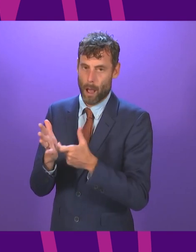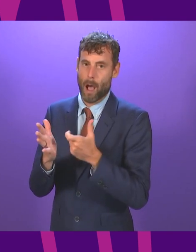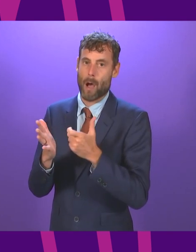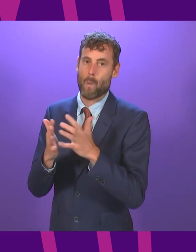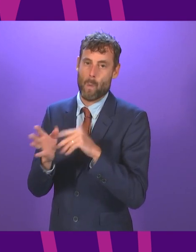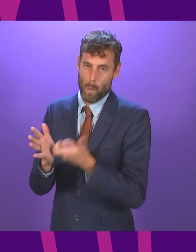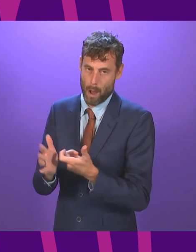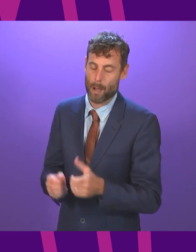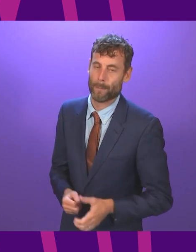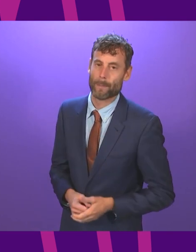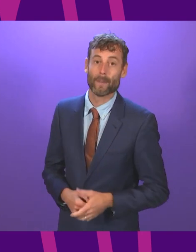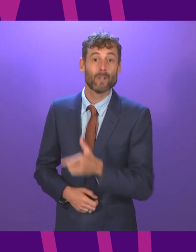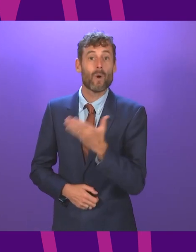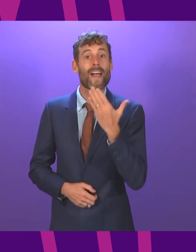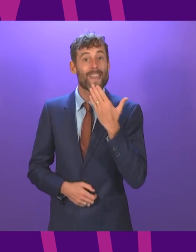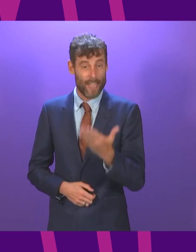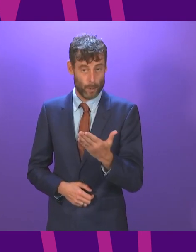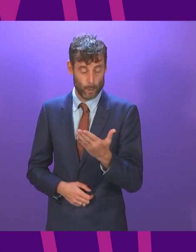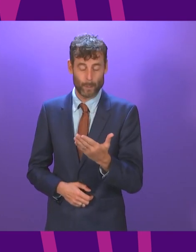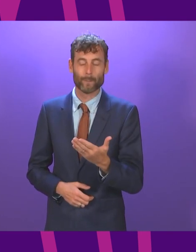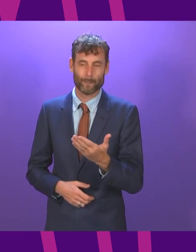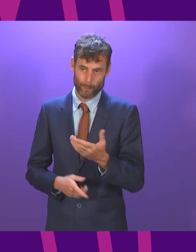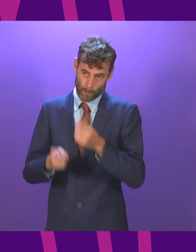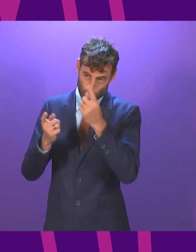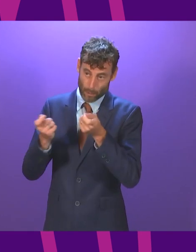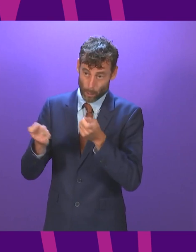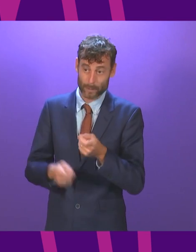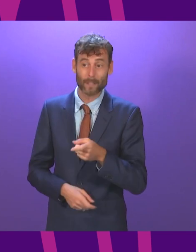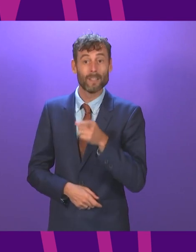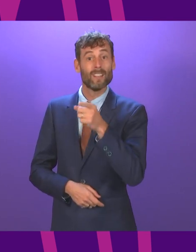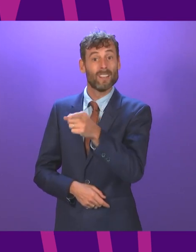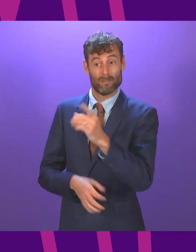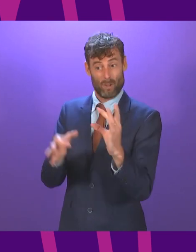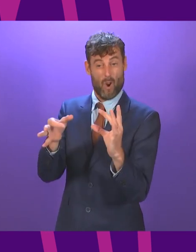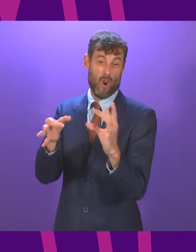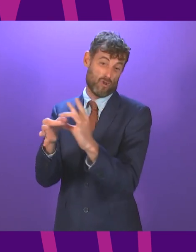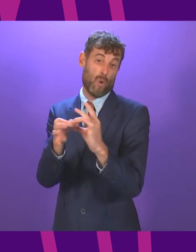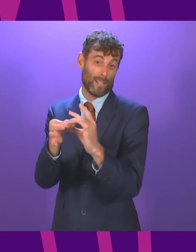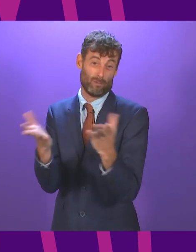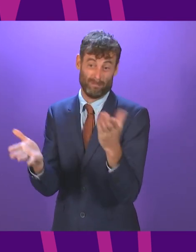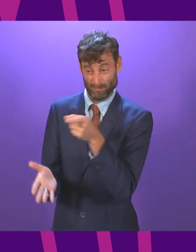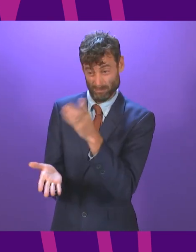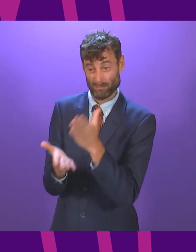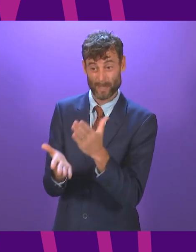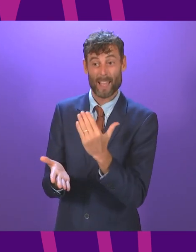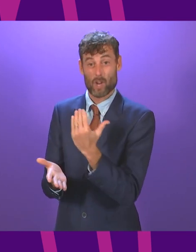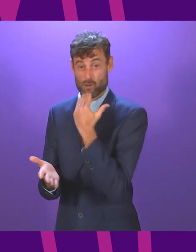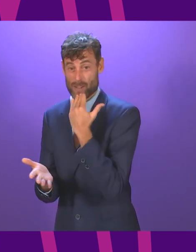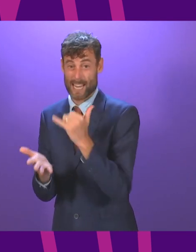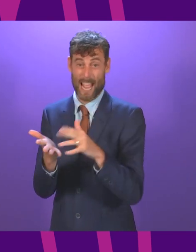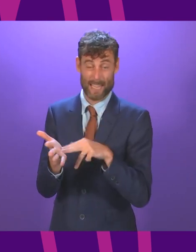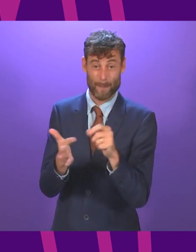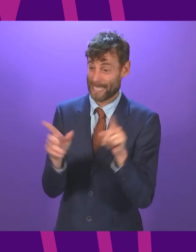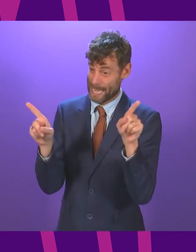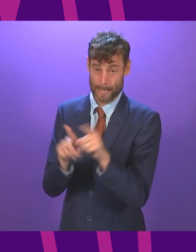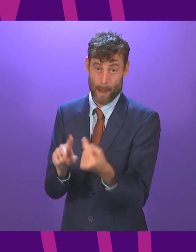Thank you, Deputy Officer. This coalition agreement, for that is what it is, is just formalising the agreement in the last parliament where Nicola Sturgeon